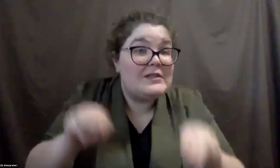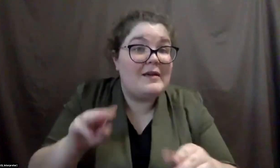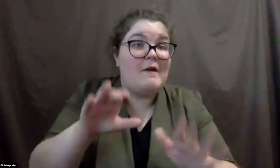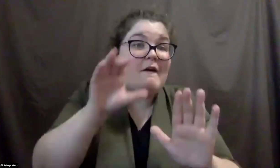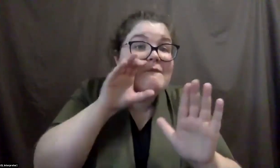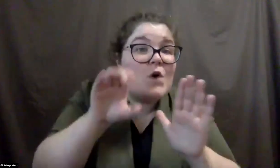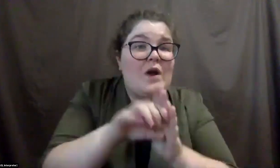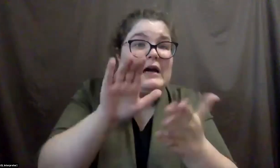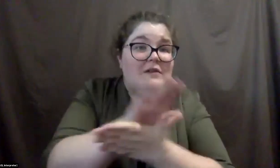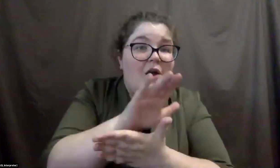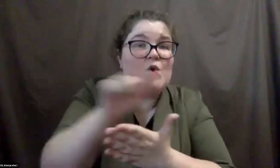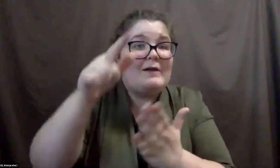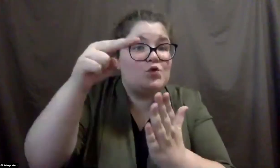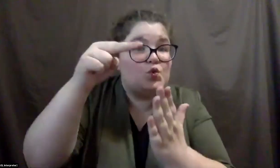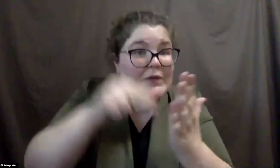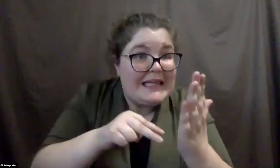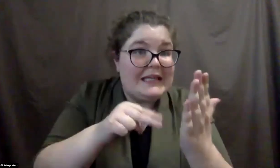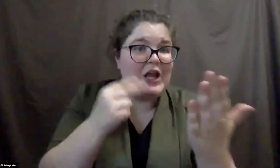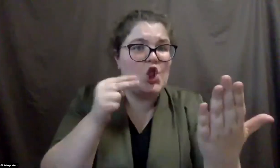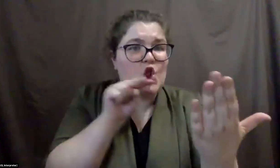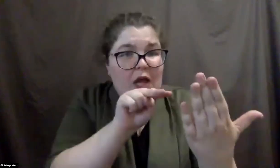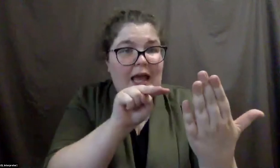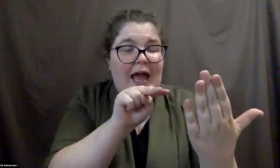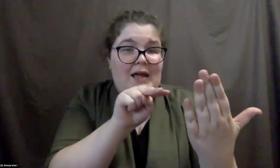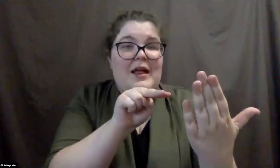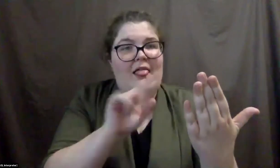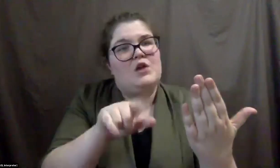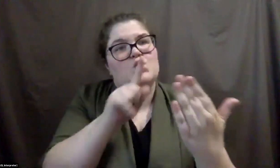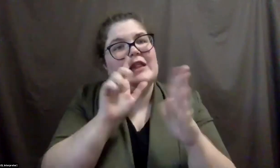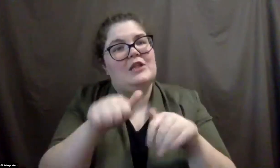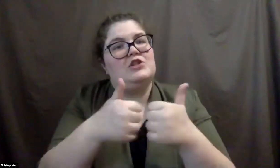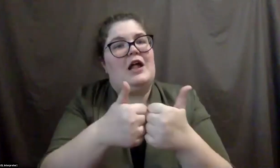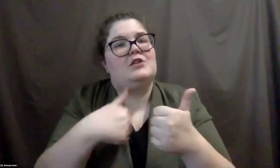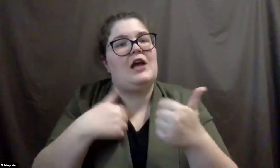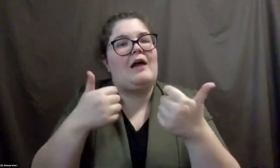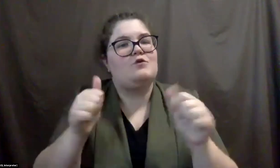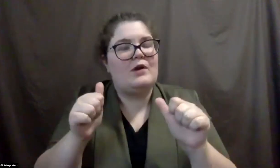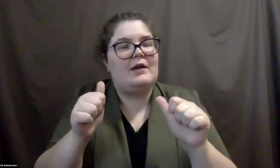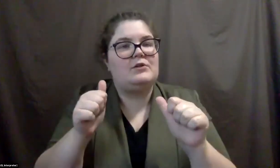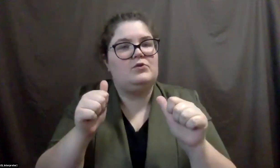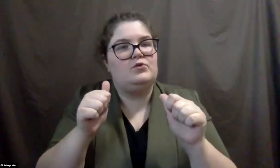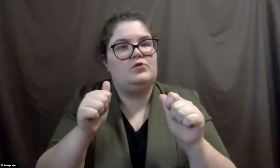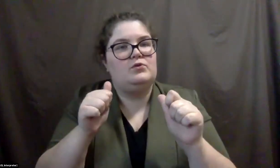things that you have to read and look at. Um, and these are challenges that I've tried to address. Um,